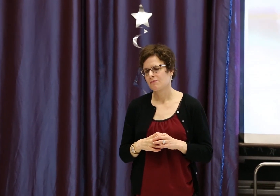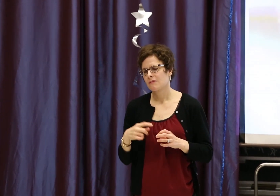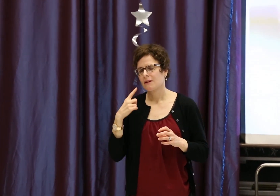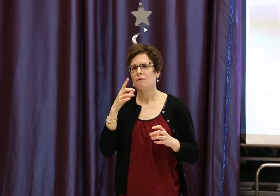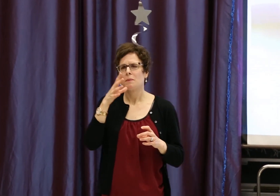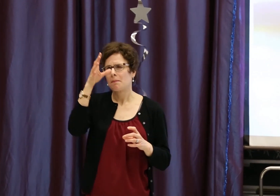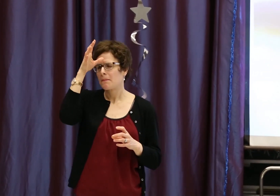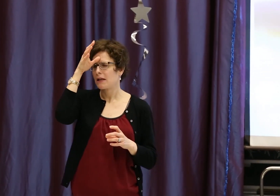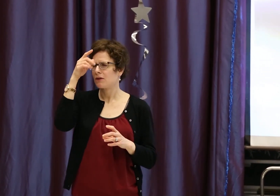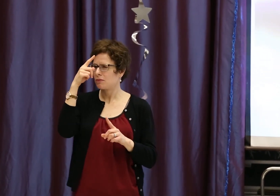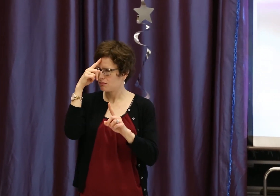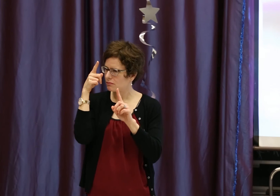like to.